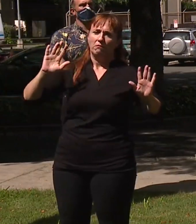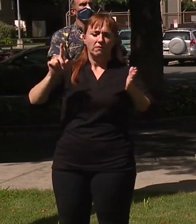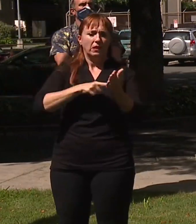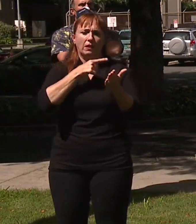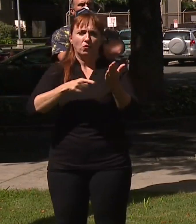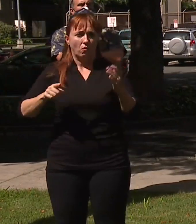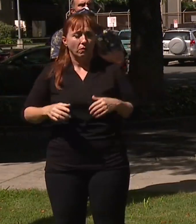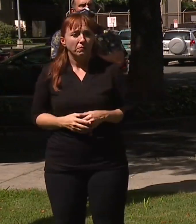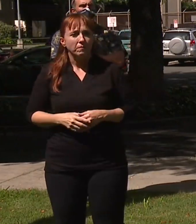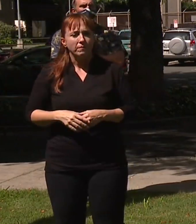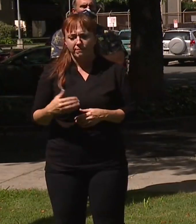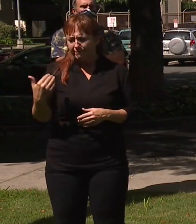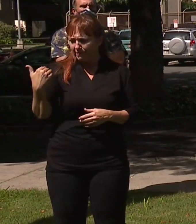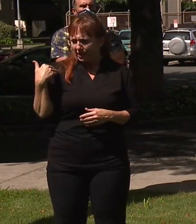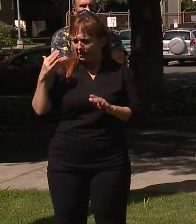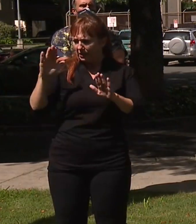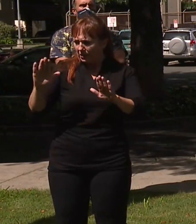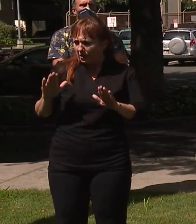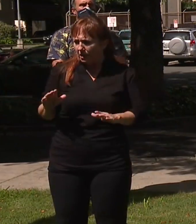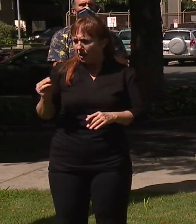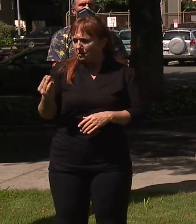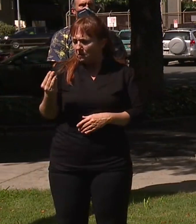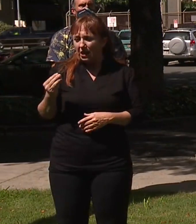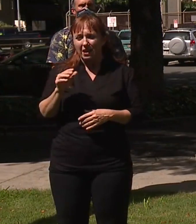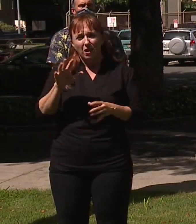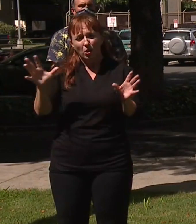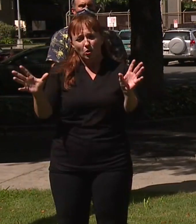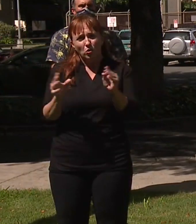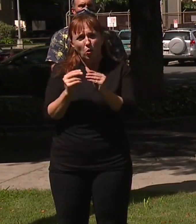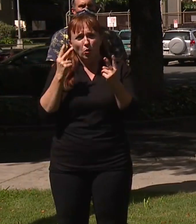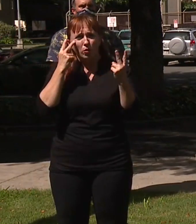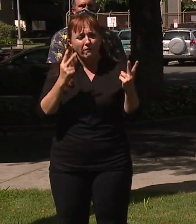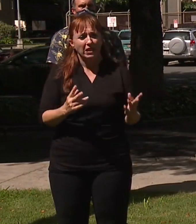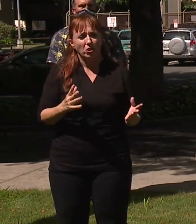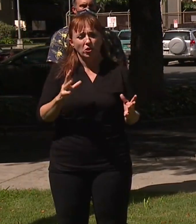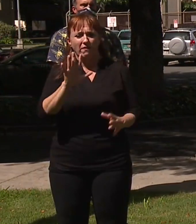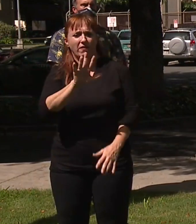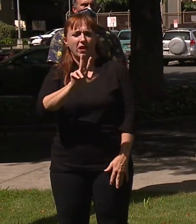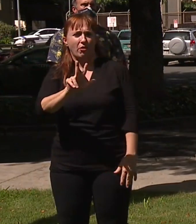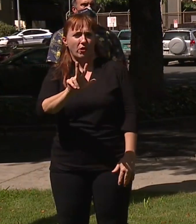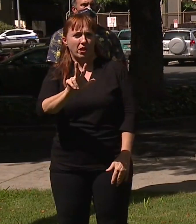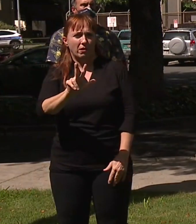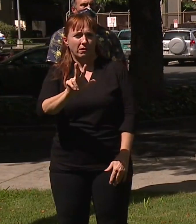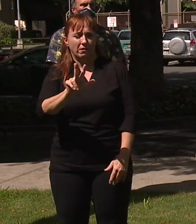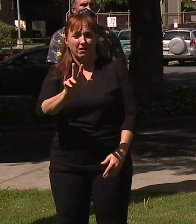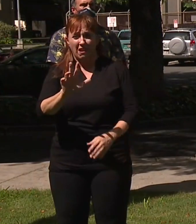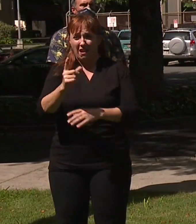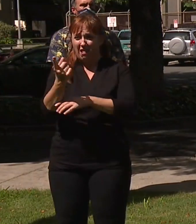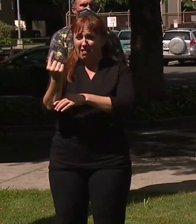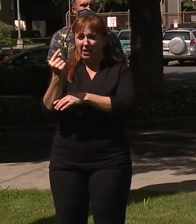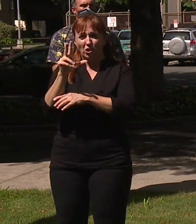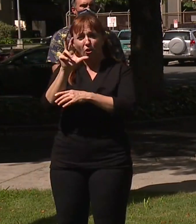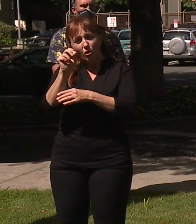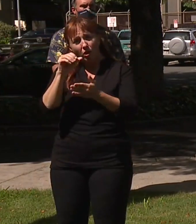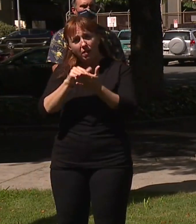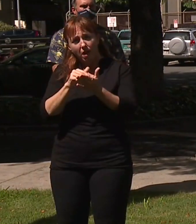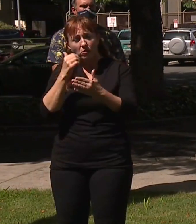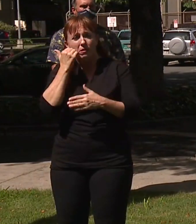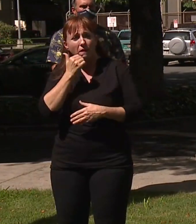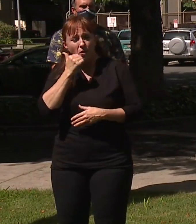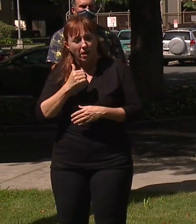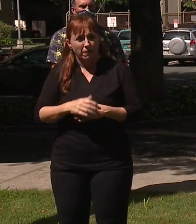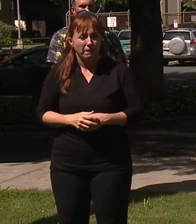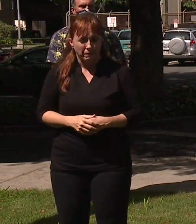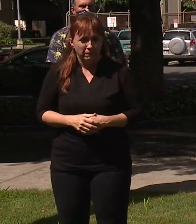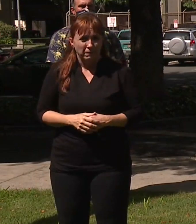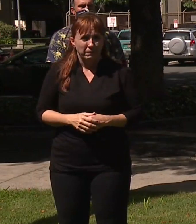I think it was Sunday or Monday, we had 53 tourists arrive on Oahu compared to 30,000 that were arriving pre-pandemic.